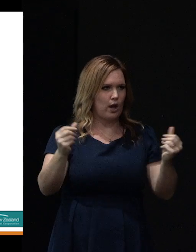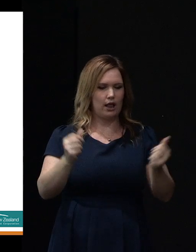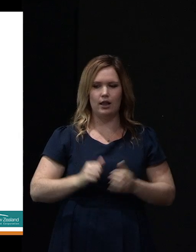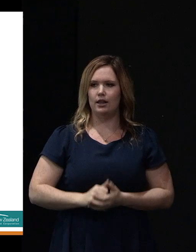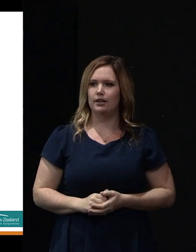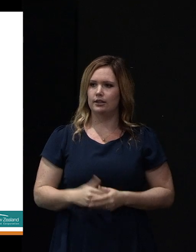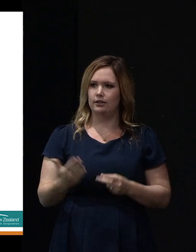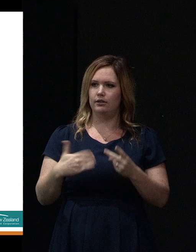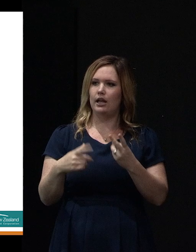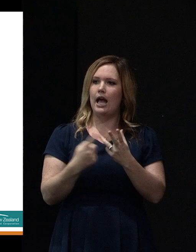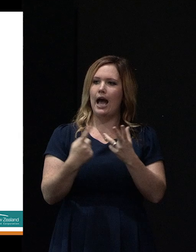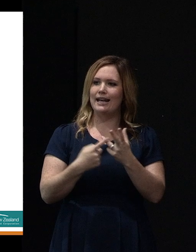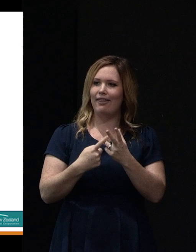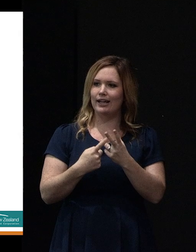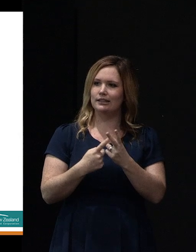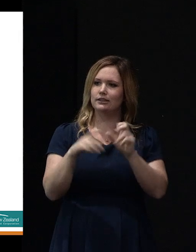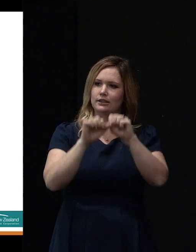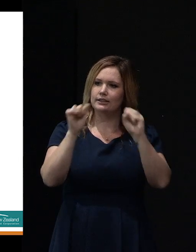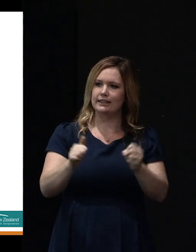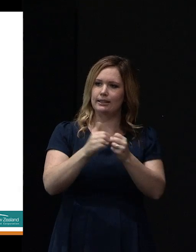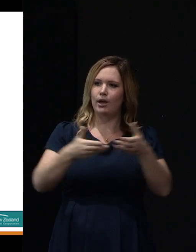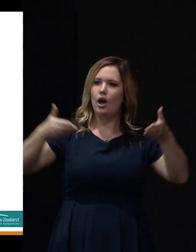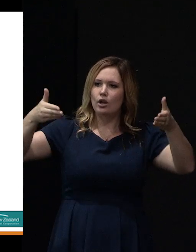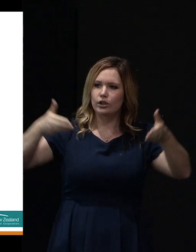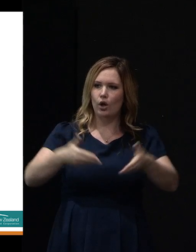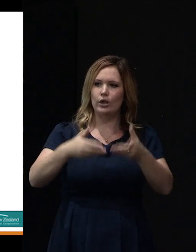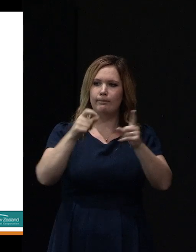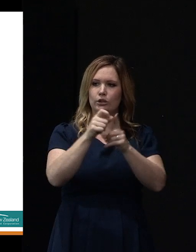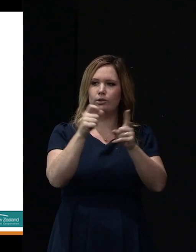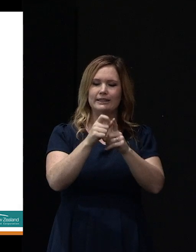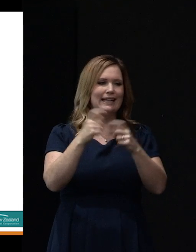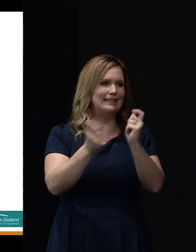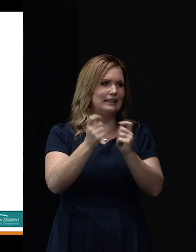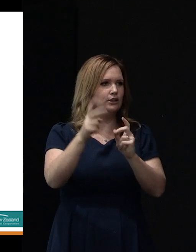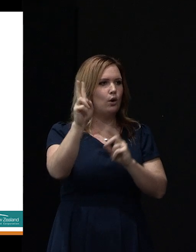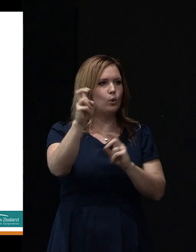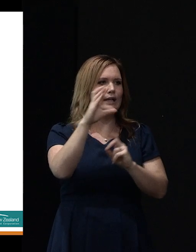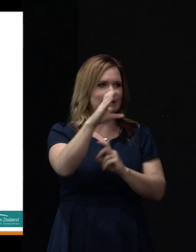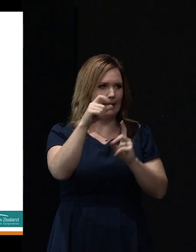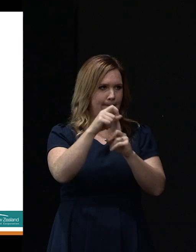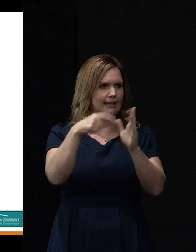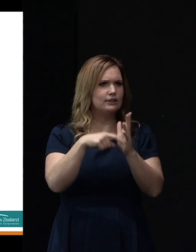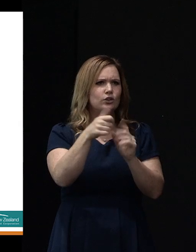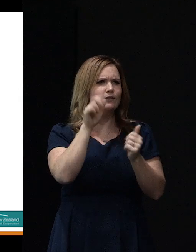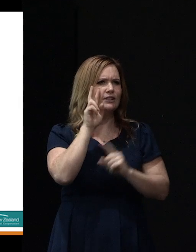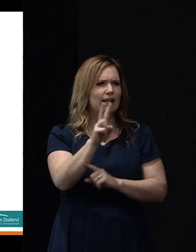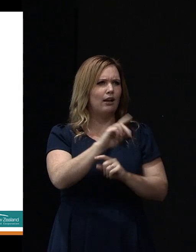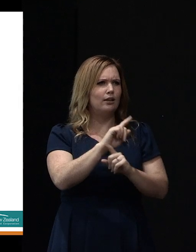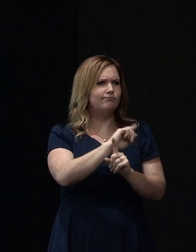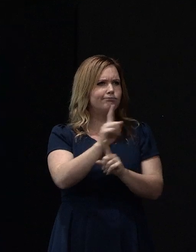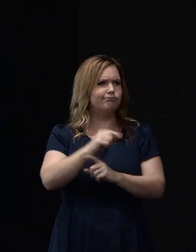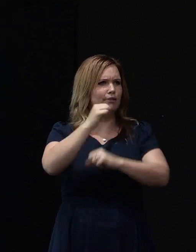Another key technique is a cone penetrometer test or CPT and you've probably seen a lot of those rigs around town